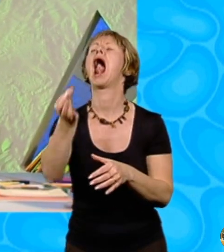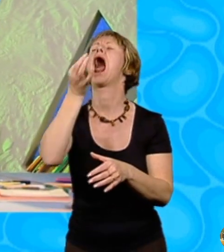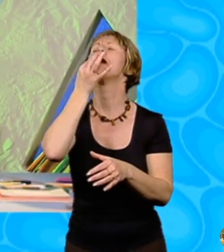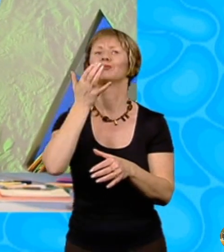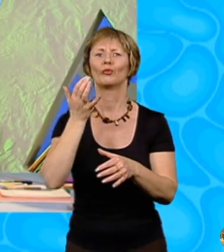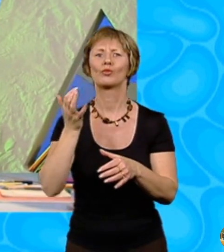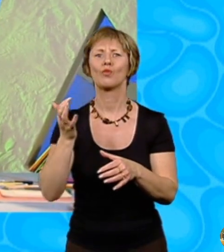mouth.